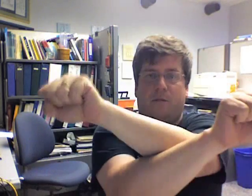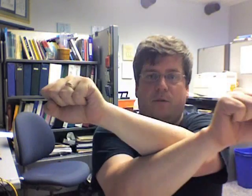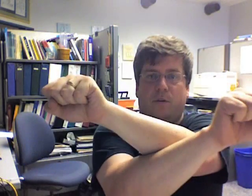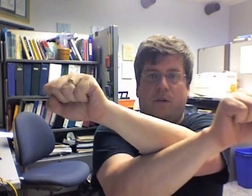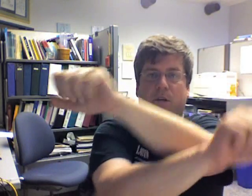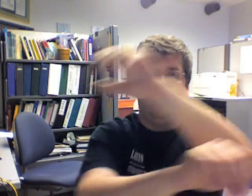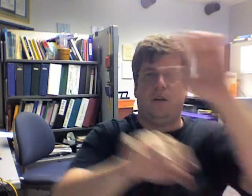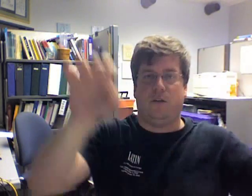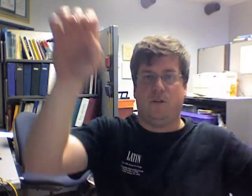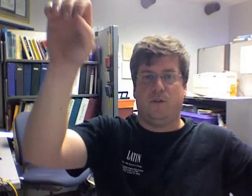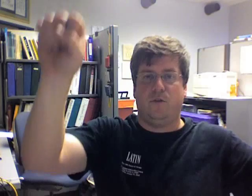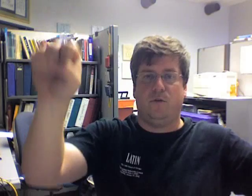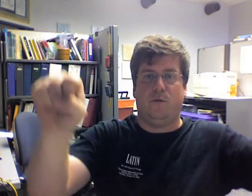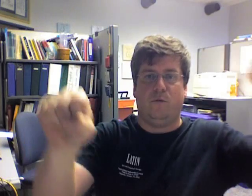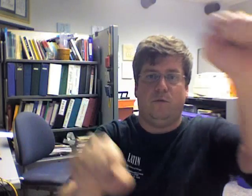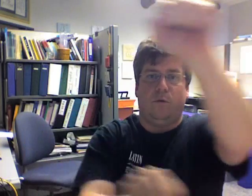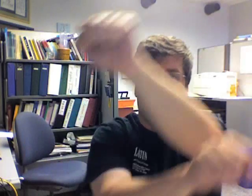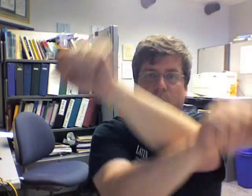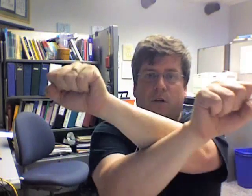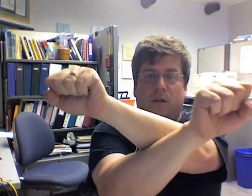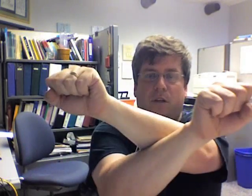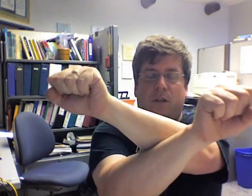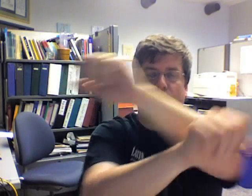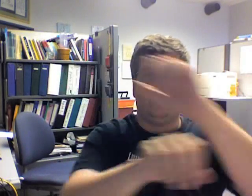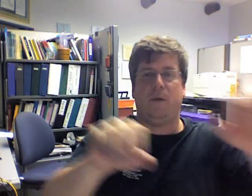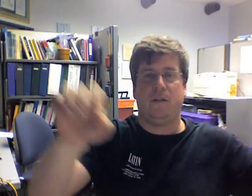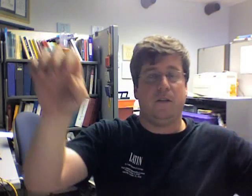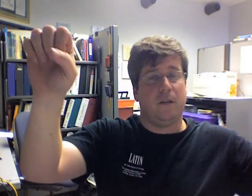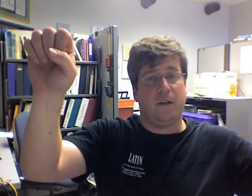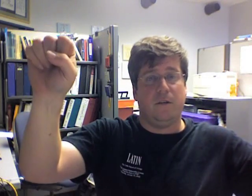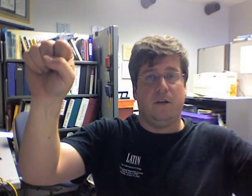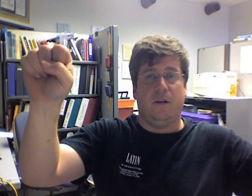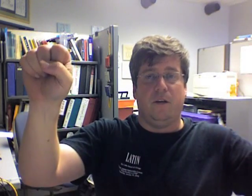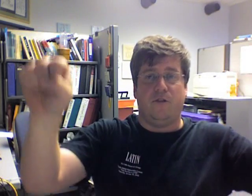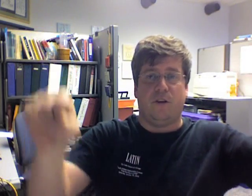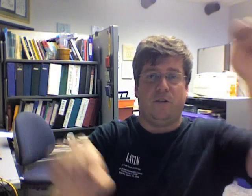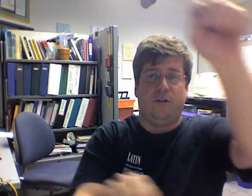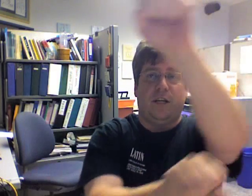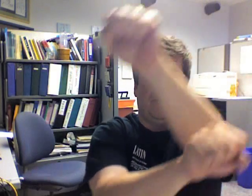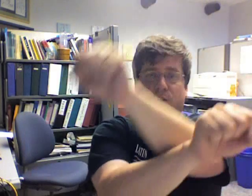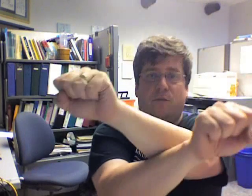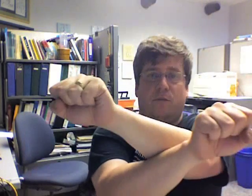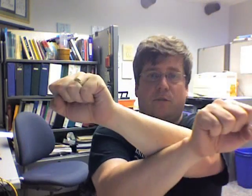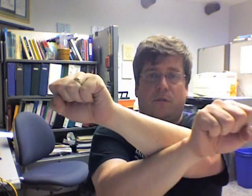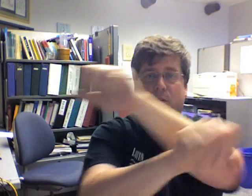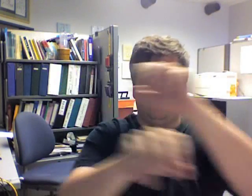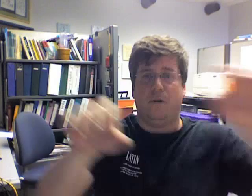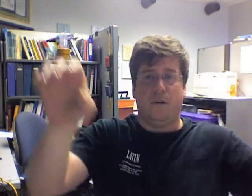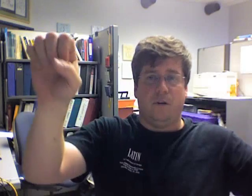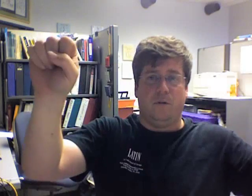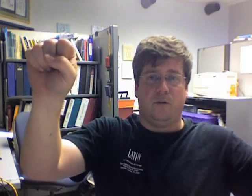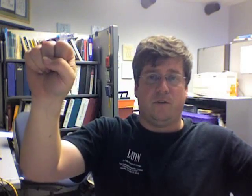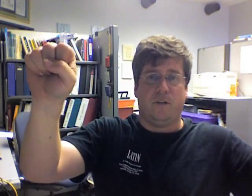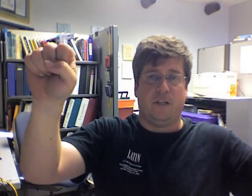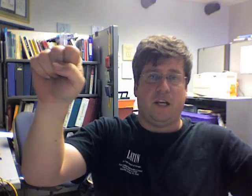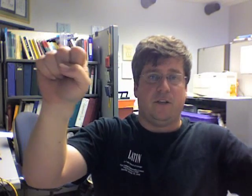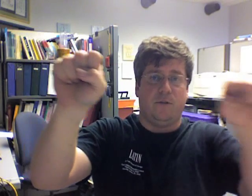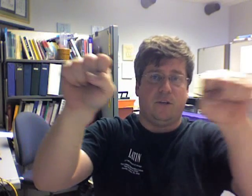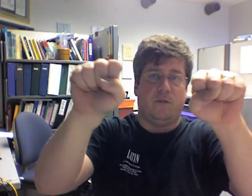into two equally pieces? And generally, your dance student, who's ever in dance, who's ever